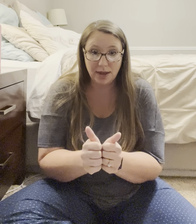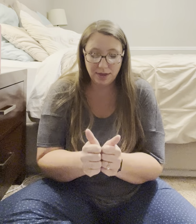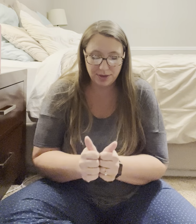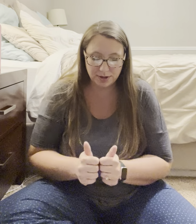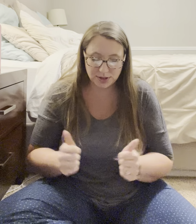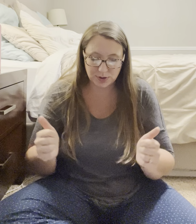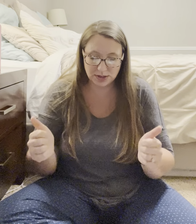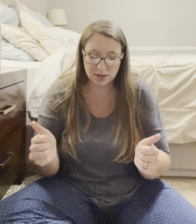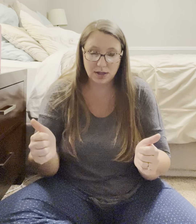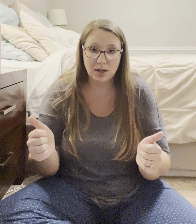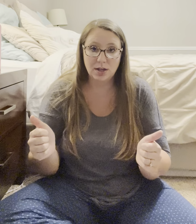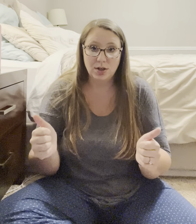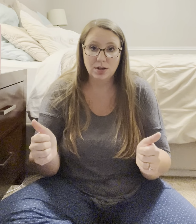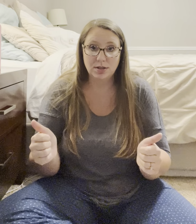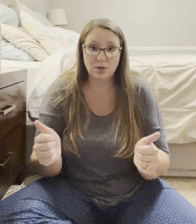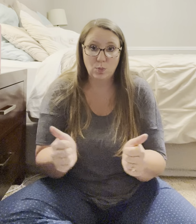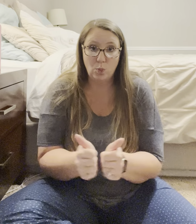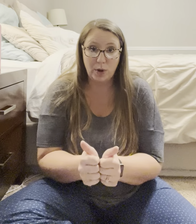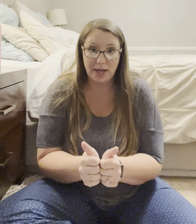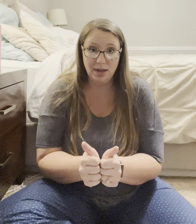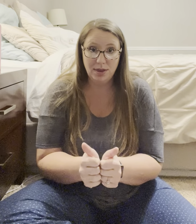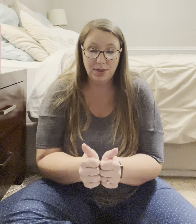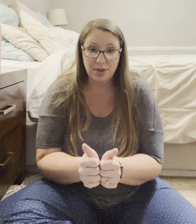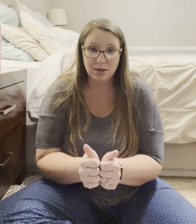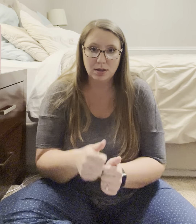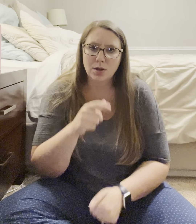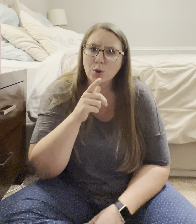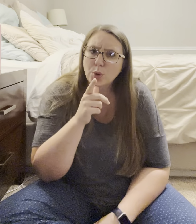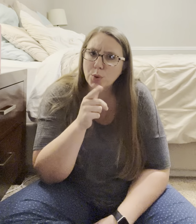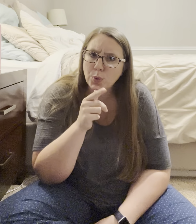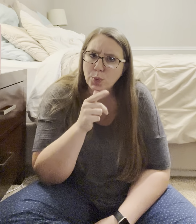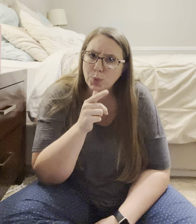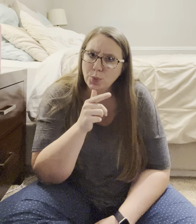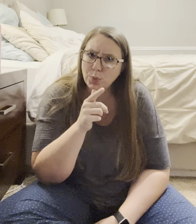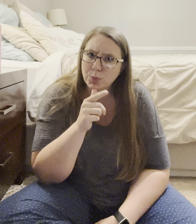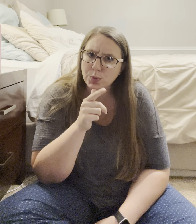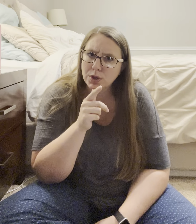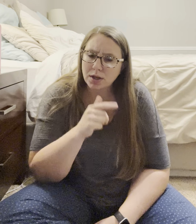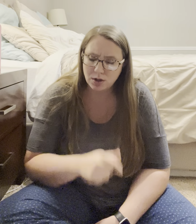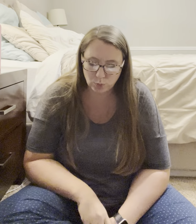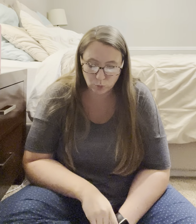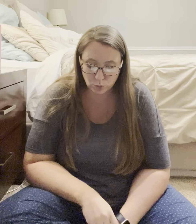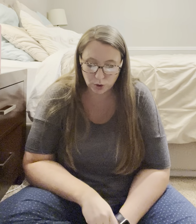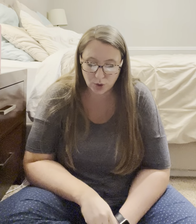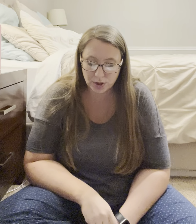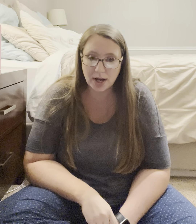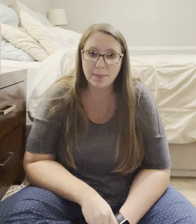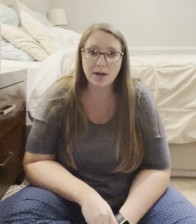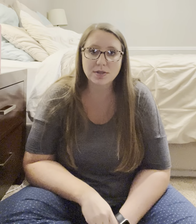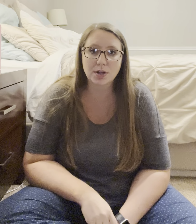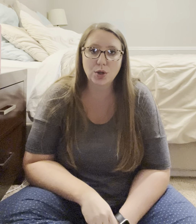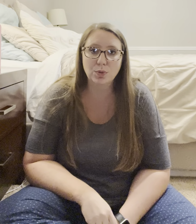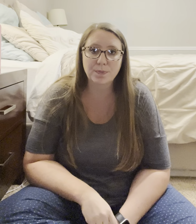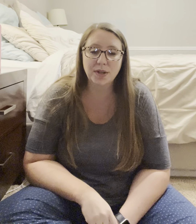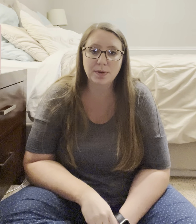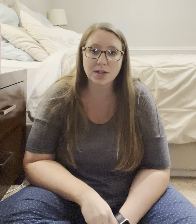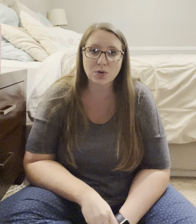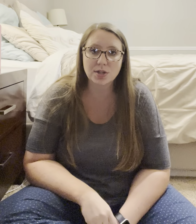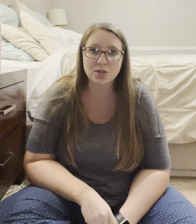So, it's with. Who? Lowered eyebrows on who. Wh questions